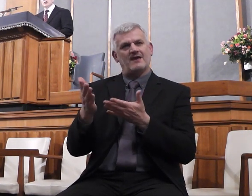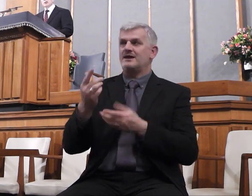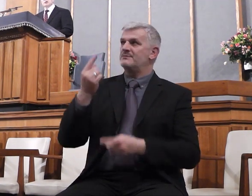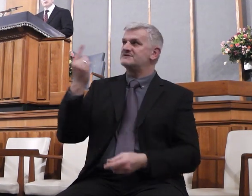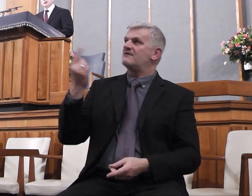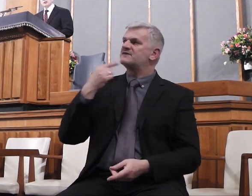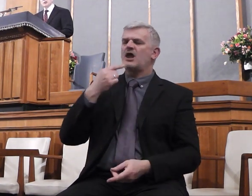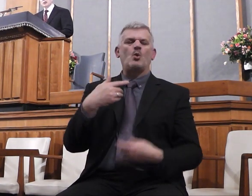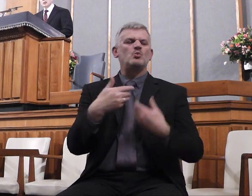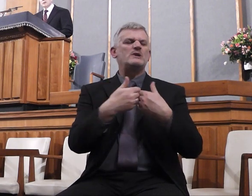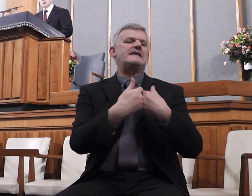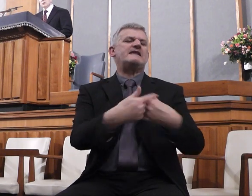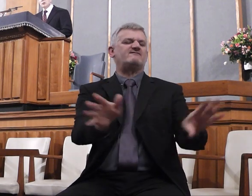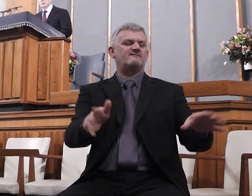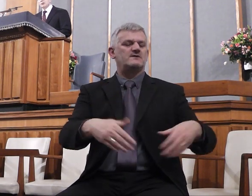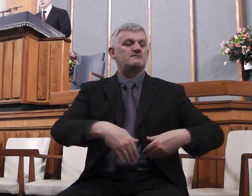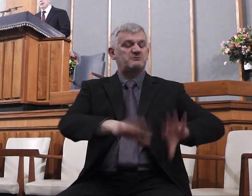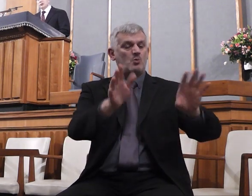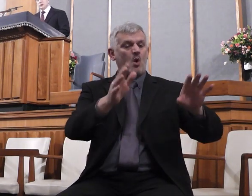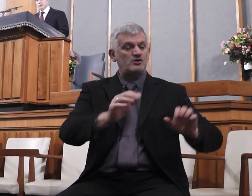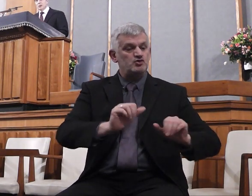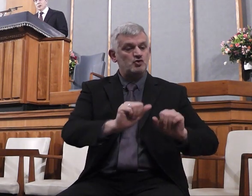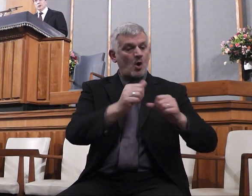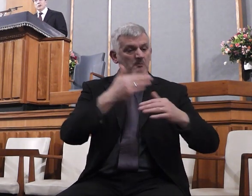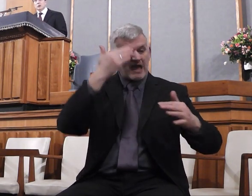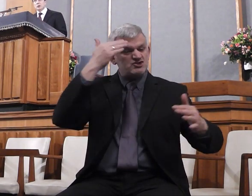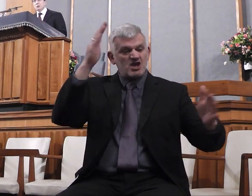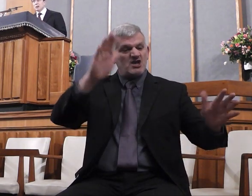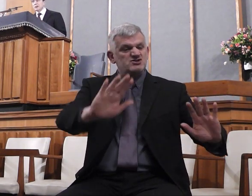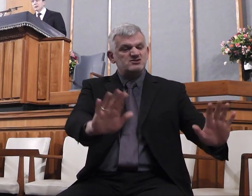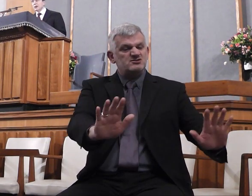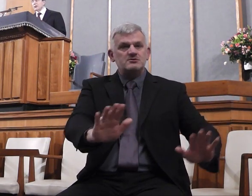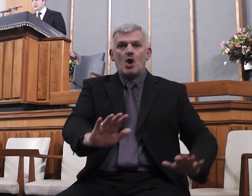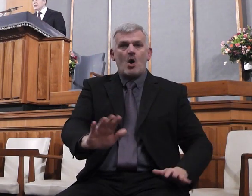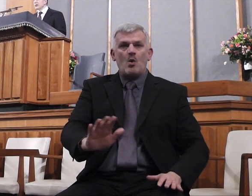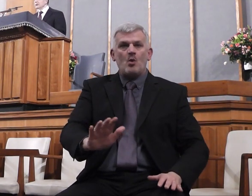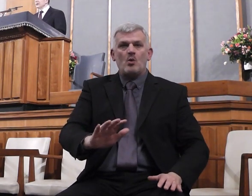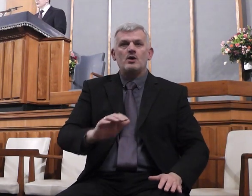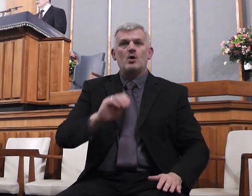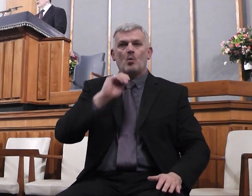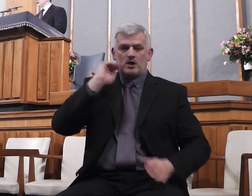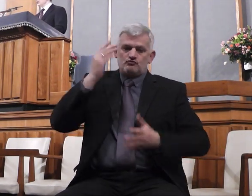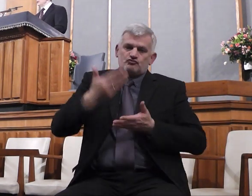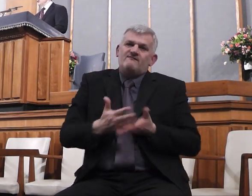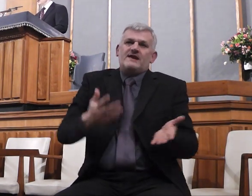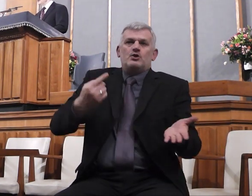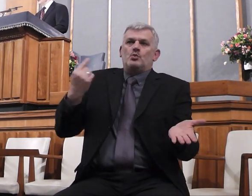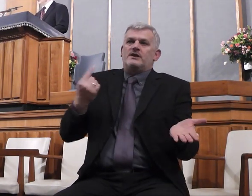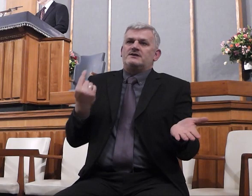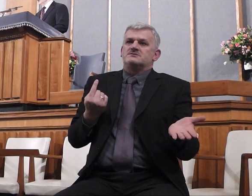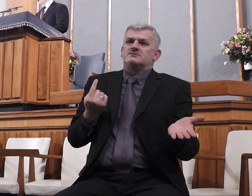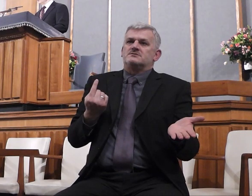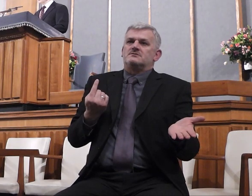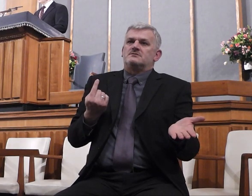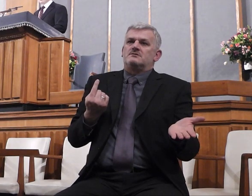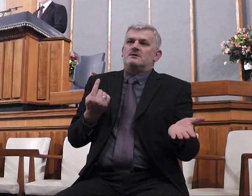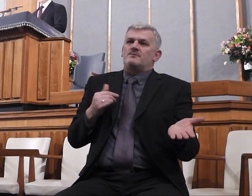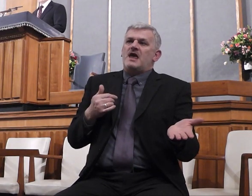at the mercy of human imagination and the human mind, the thousand and one human ideas of what God may